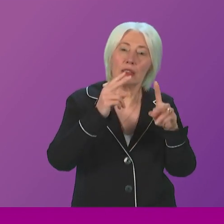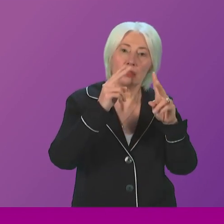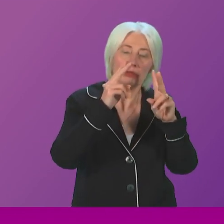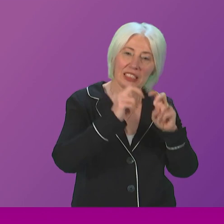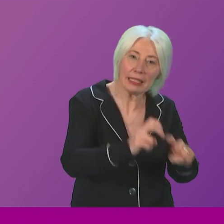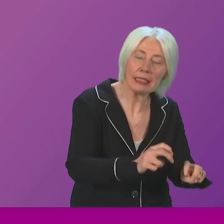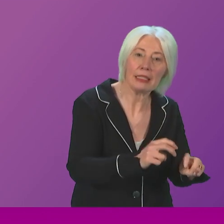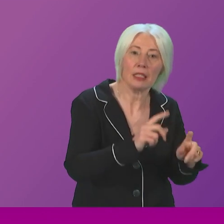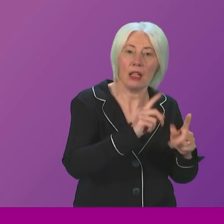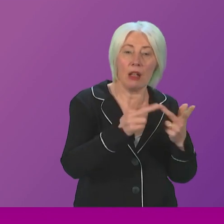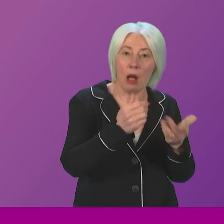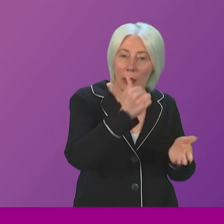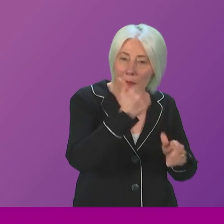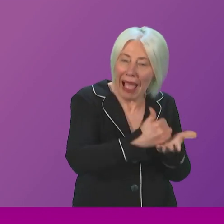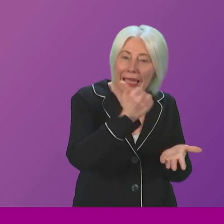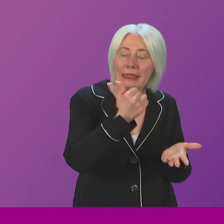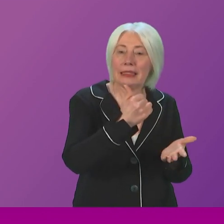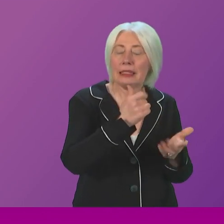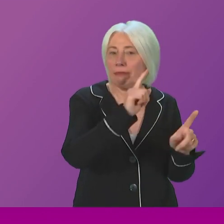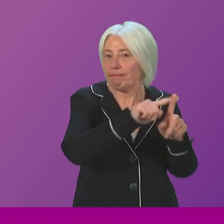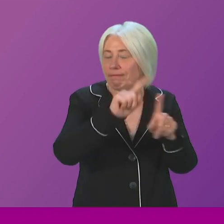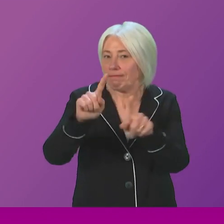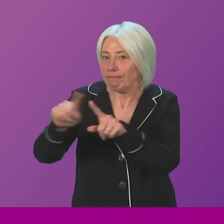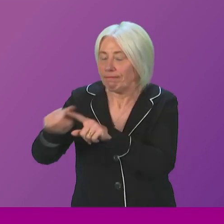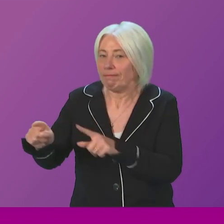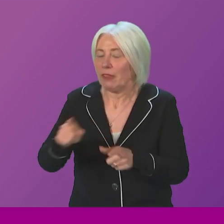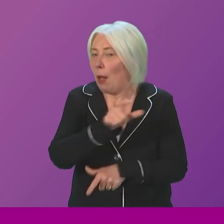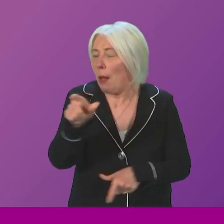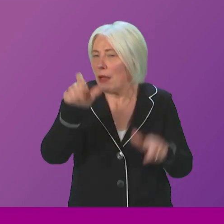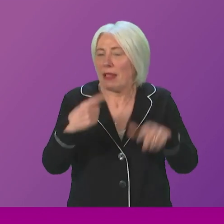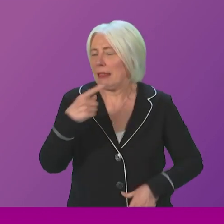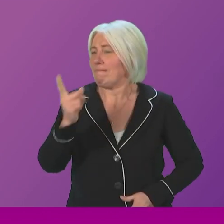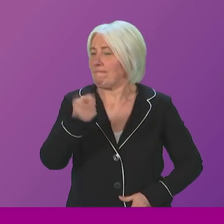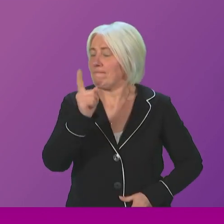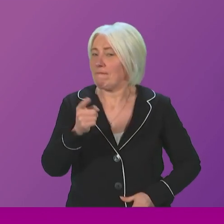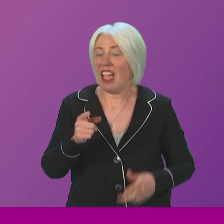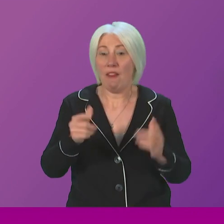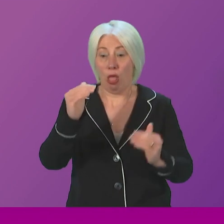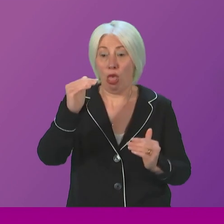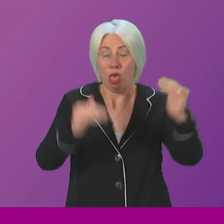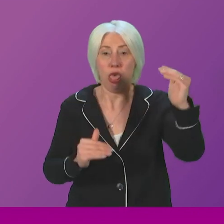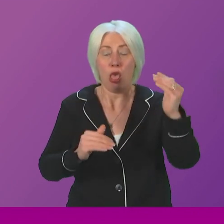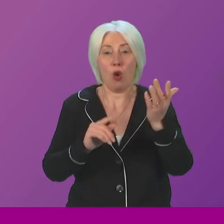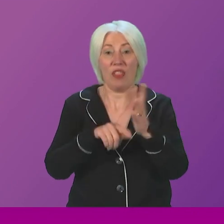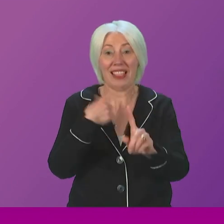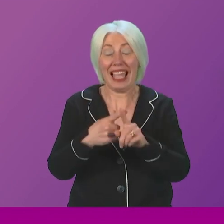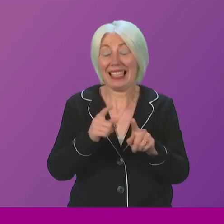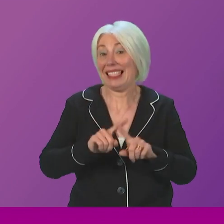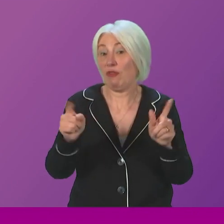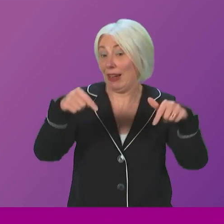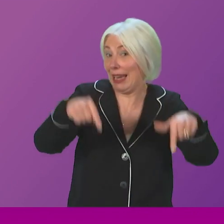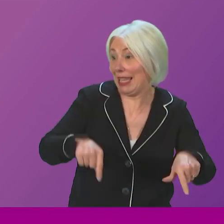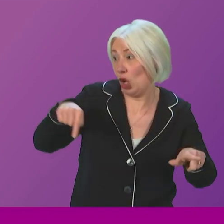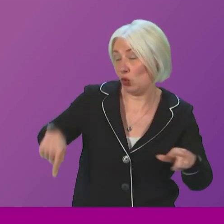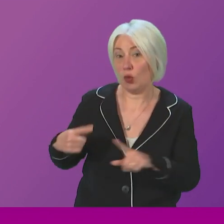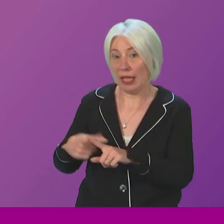Bank, DJ Alexander Scotland are just some of those warning of the dangers of widening the tax differential with the rest of the UK. And